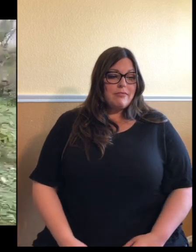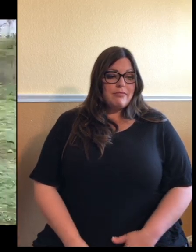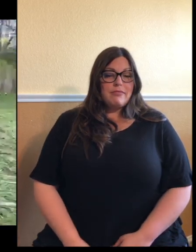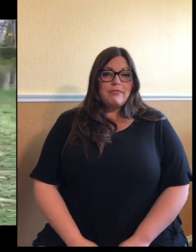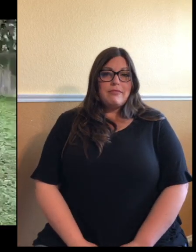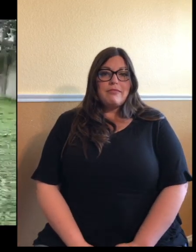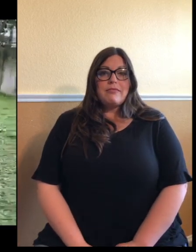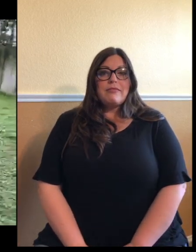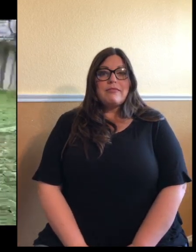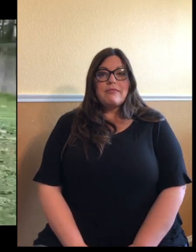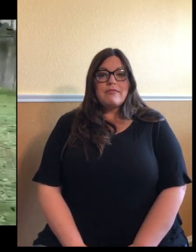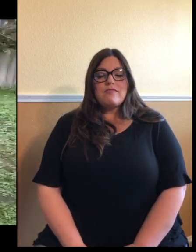Uh,